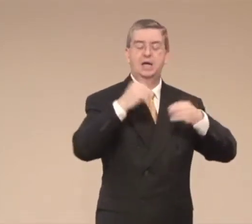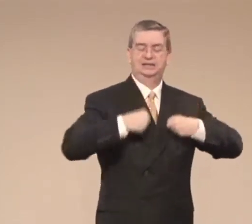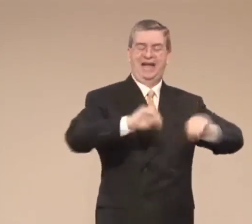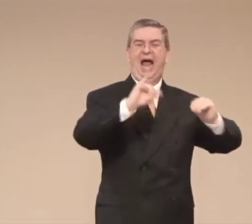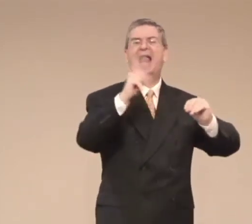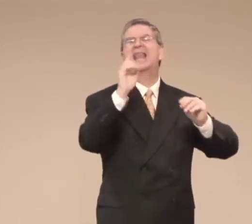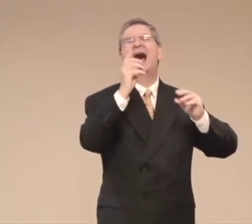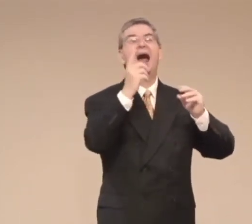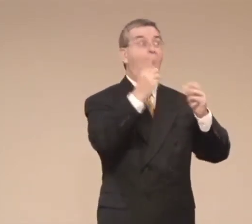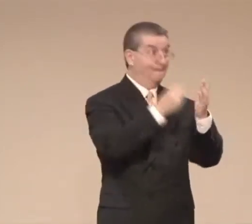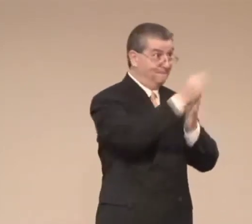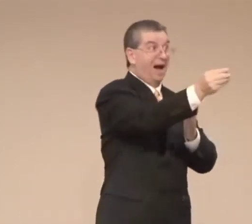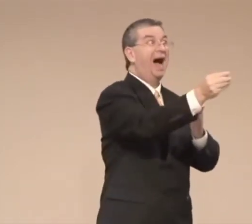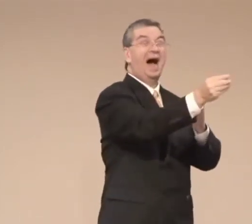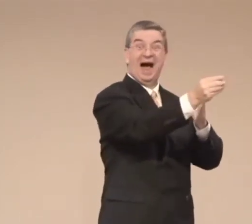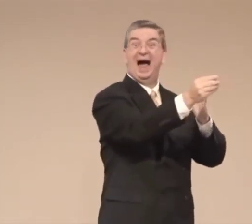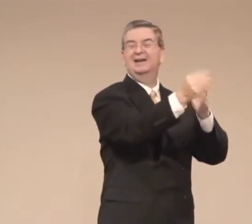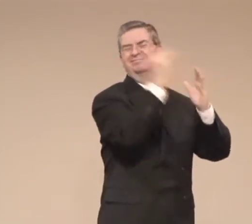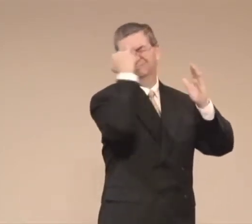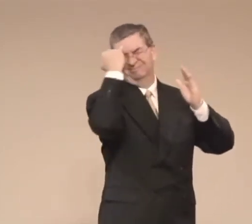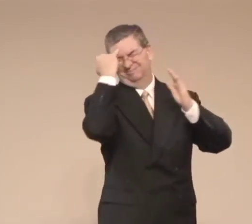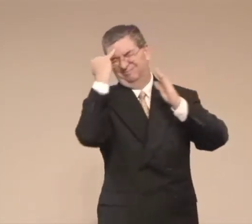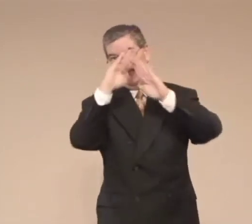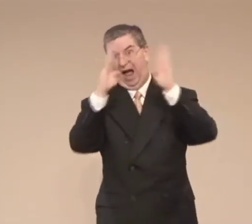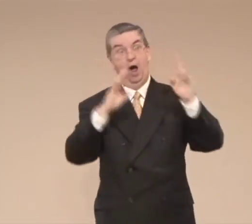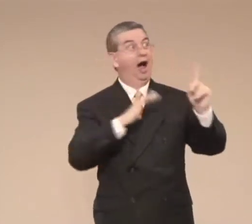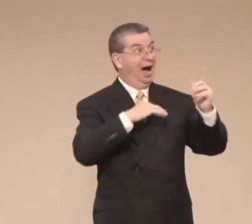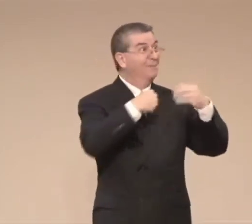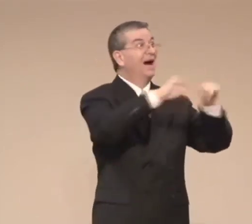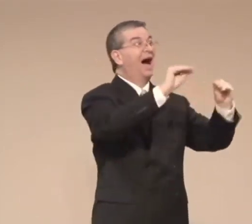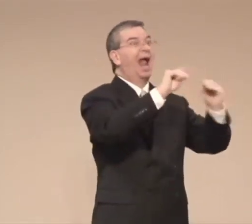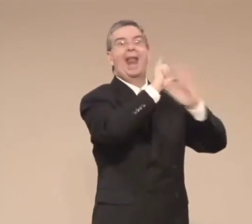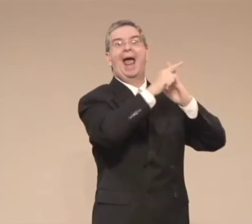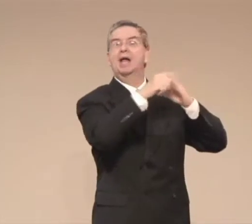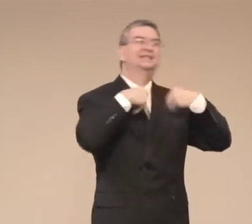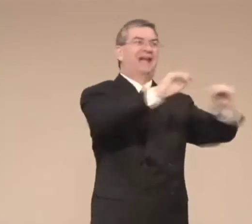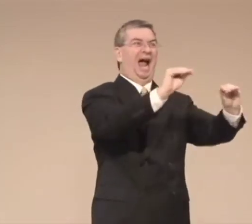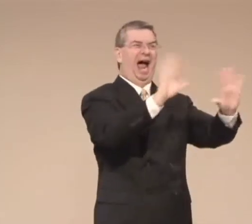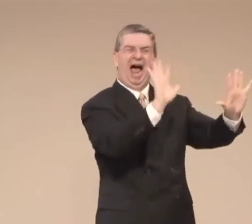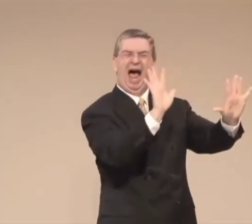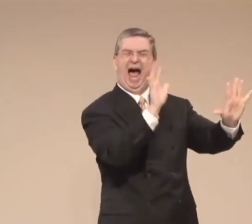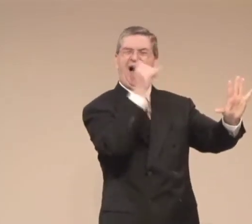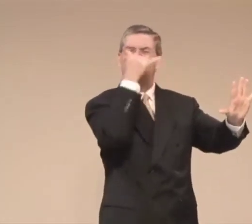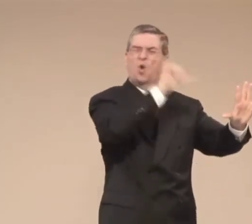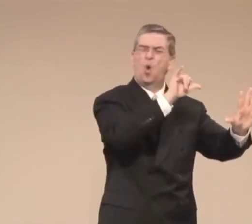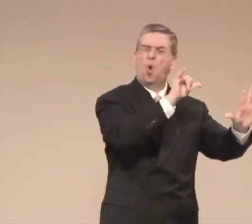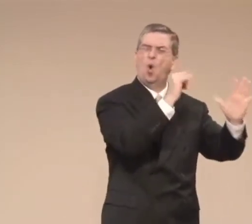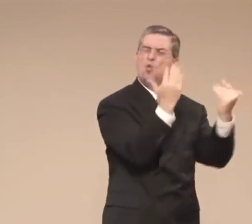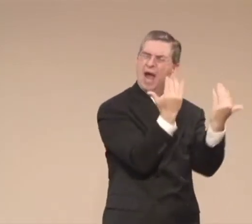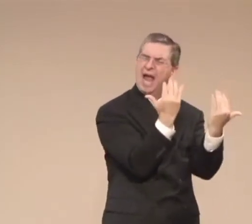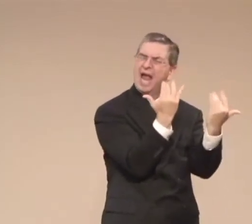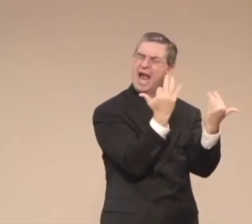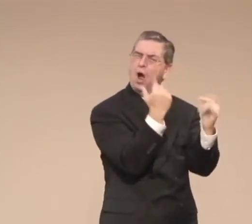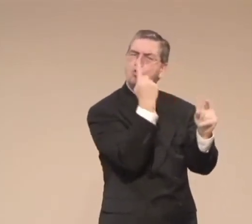we're developing a godly character. And without it, we're nothing but fools. fools.